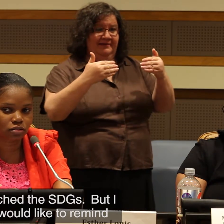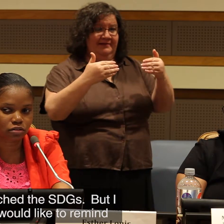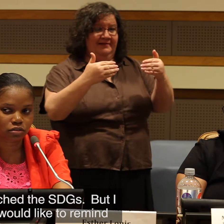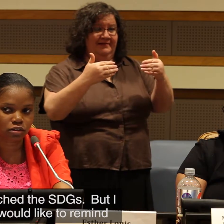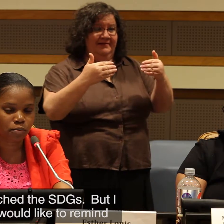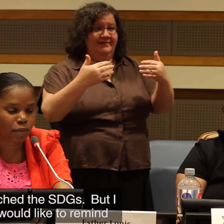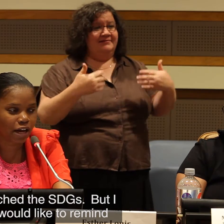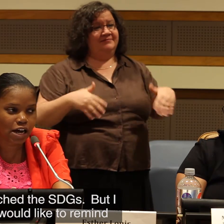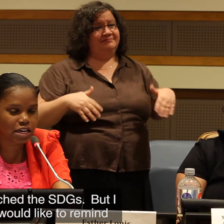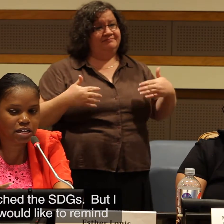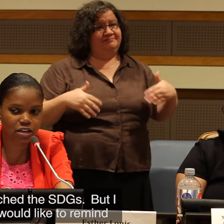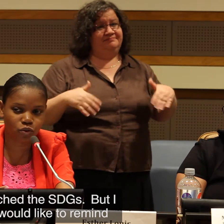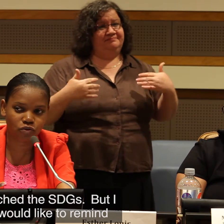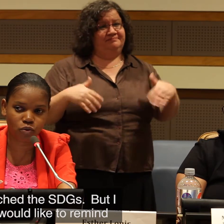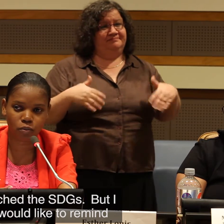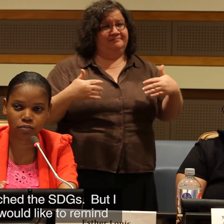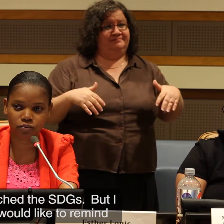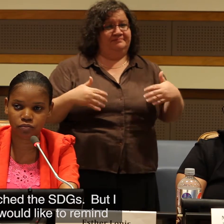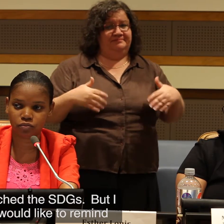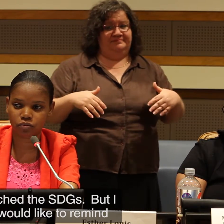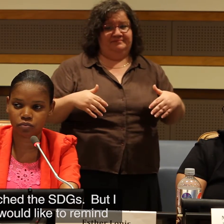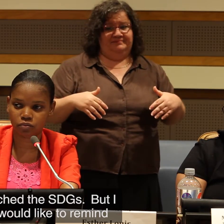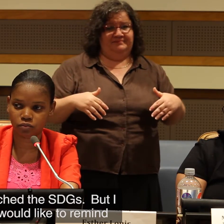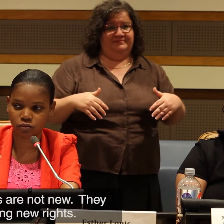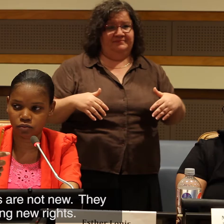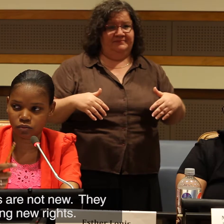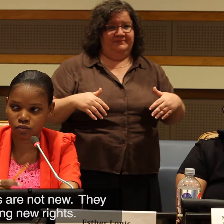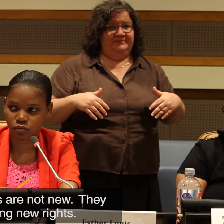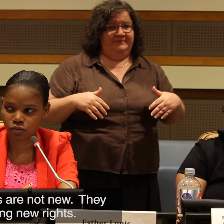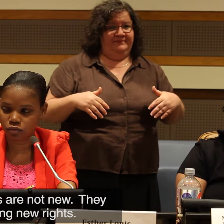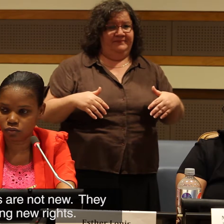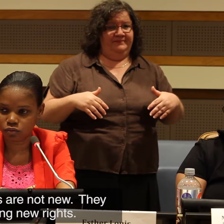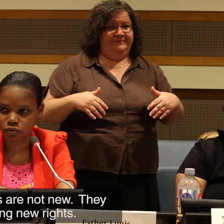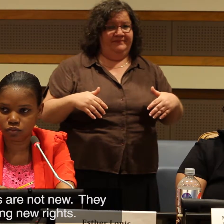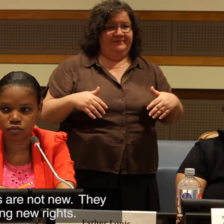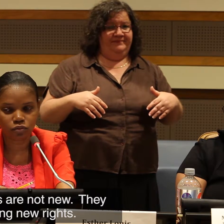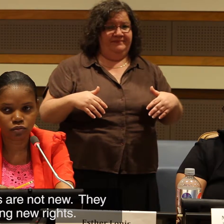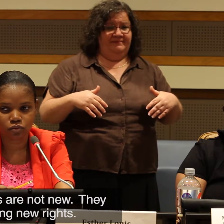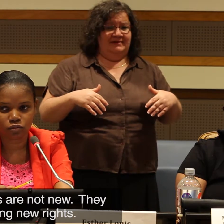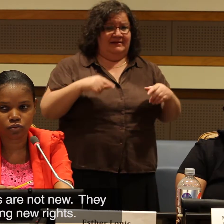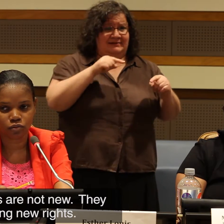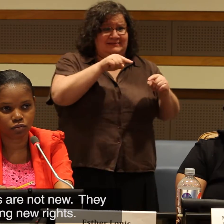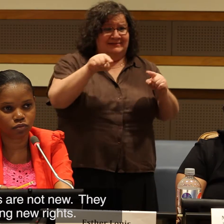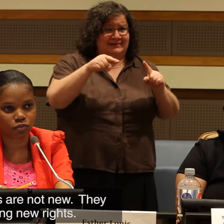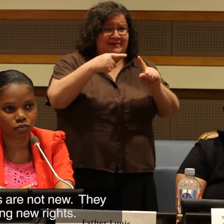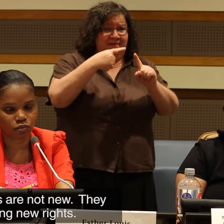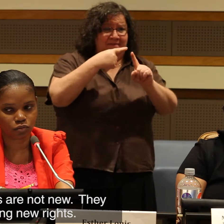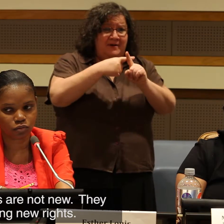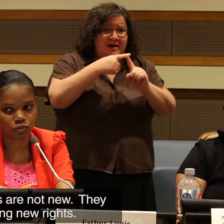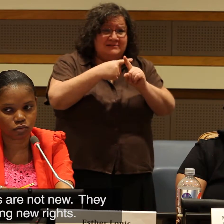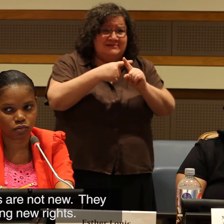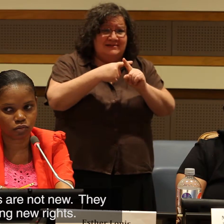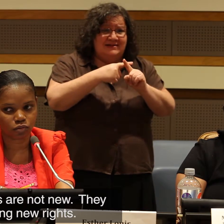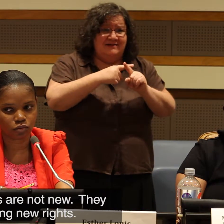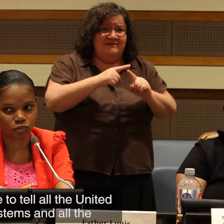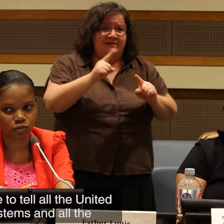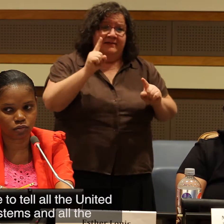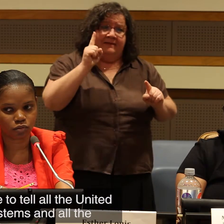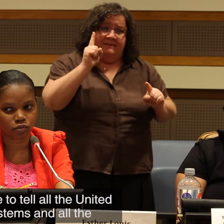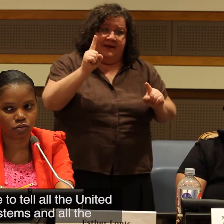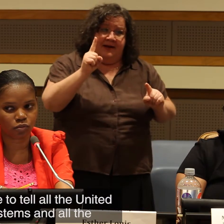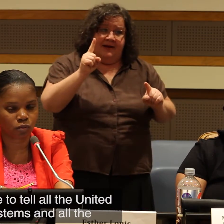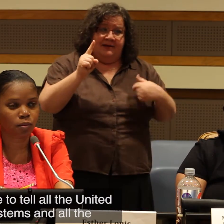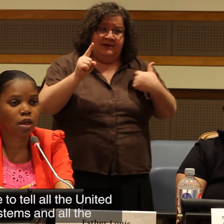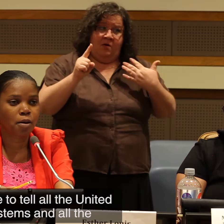But I would only like to remind you that SDGs are not new. They don't bring new rights.